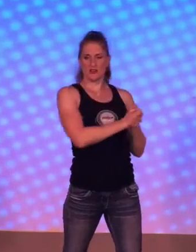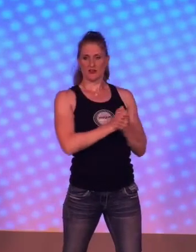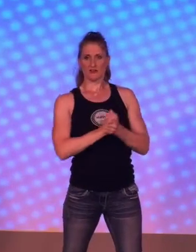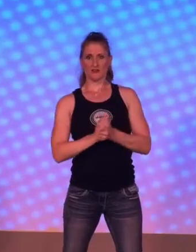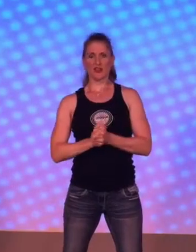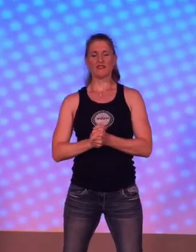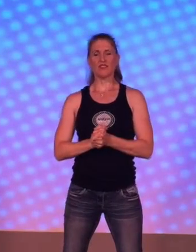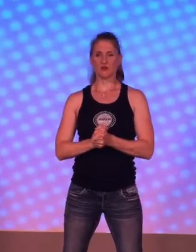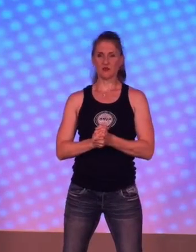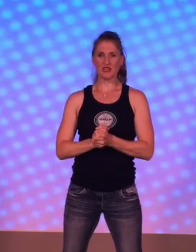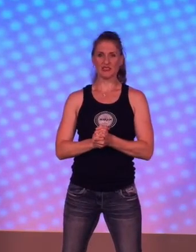And then it repeats.